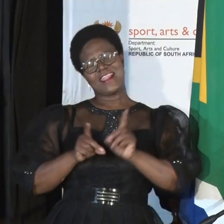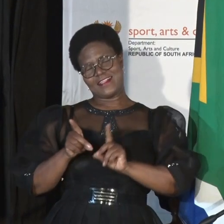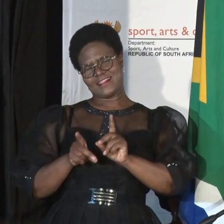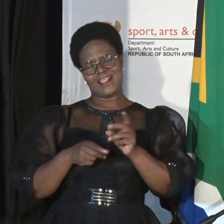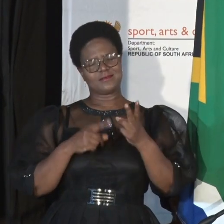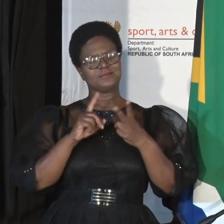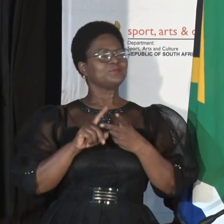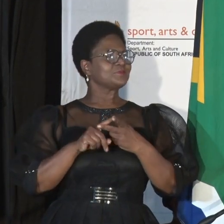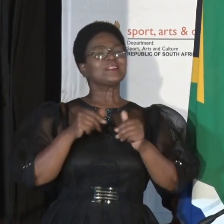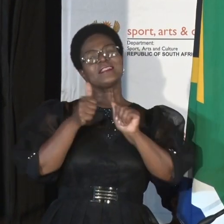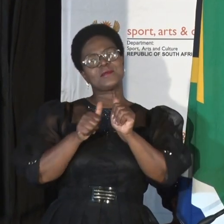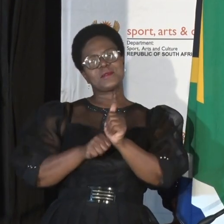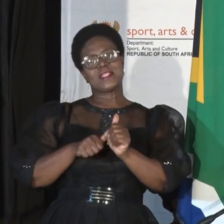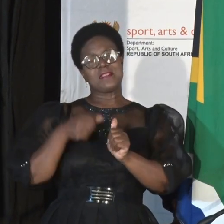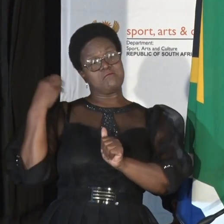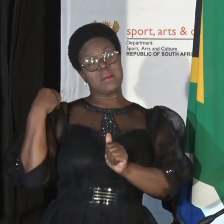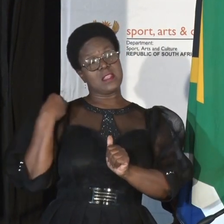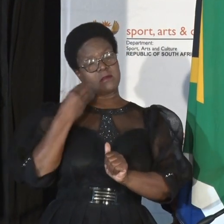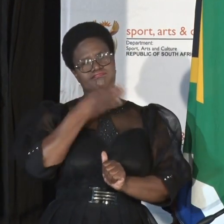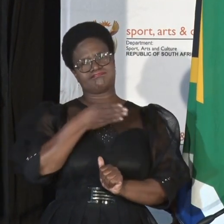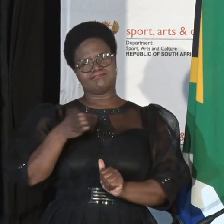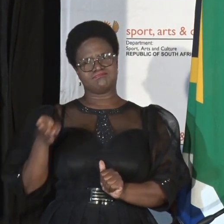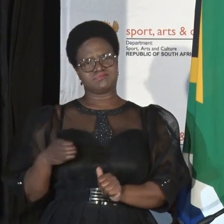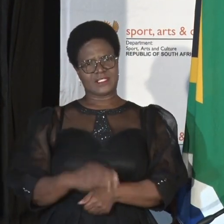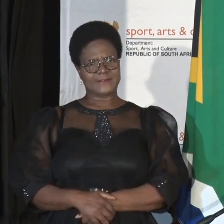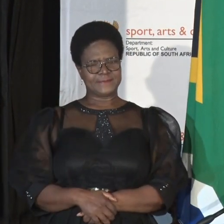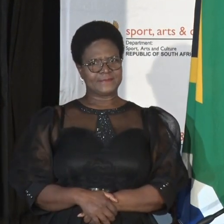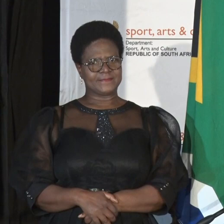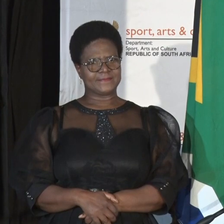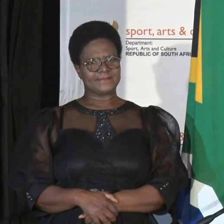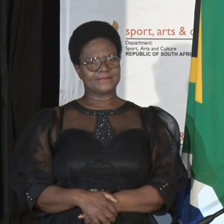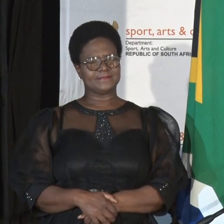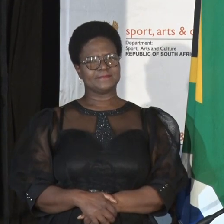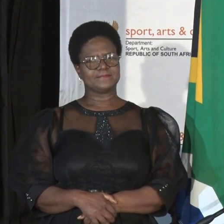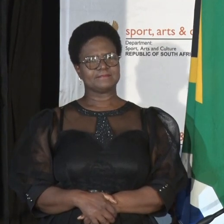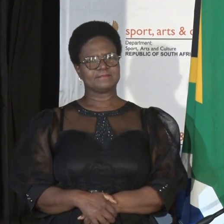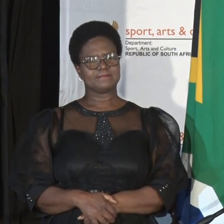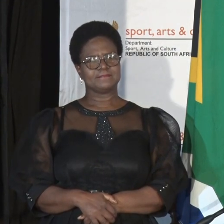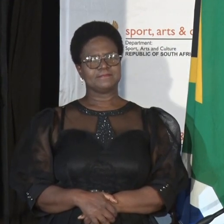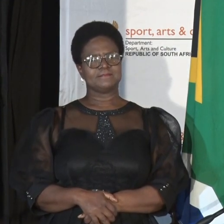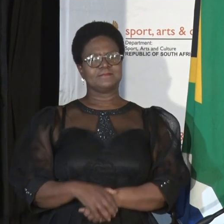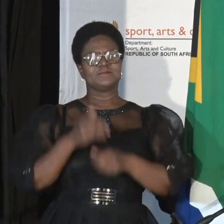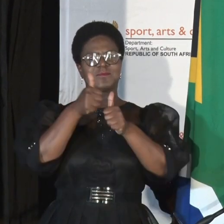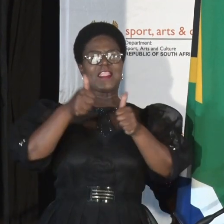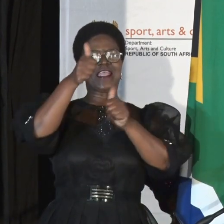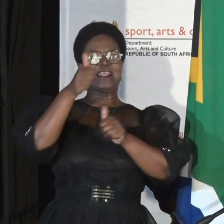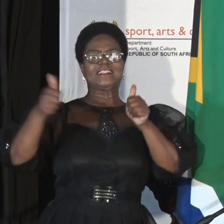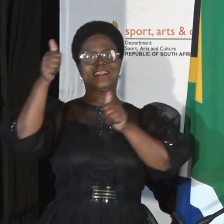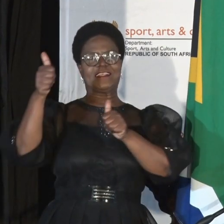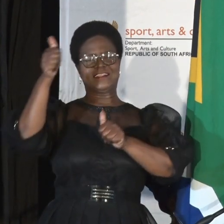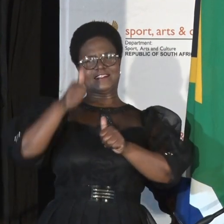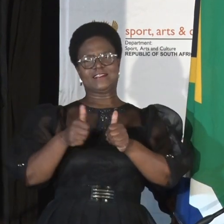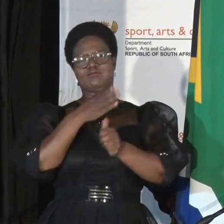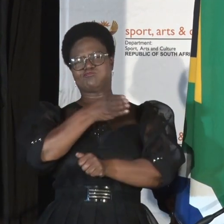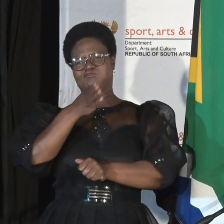Nokawe, Deputy Minister Makweta, the heads of public entities that are present here,